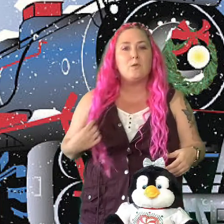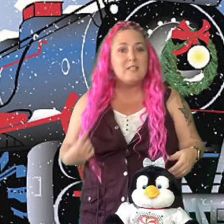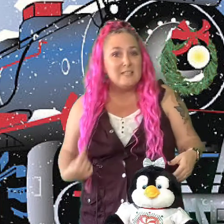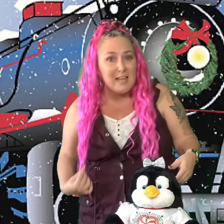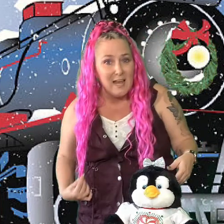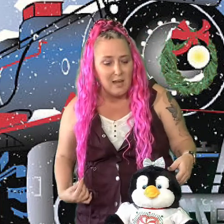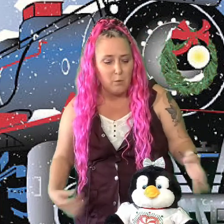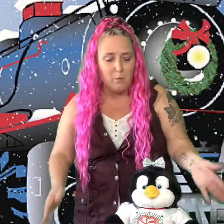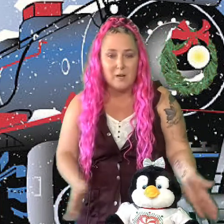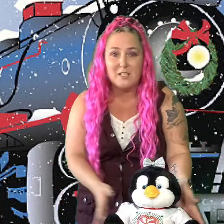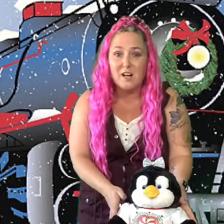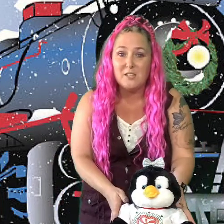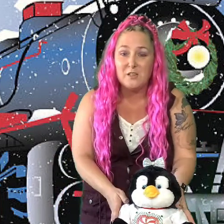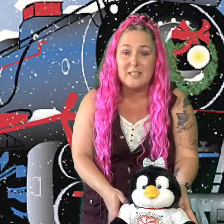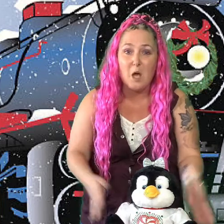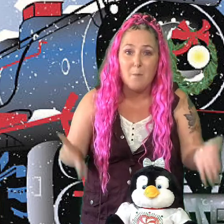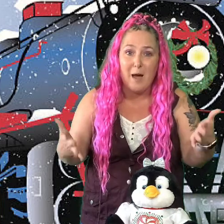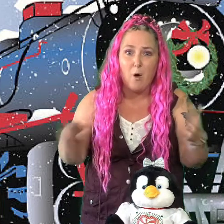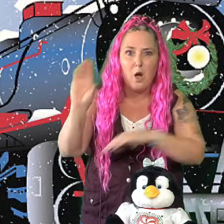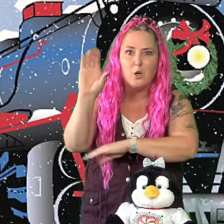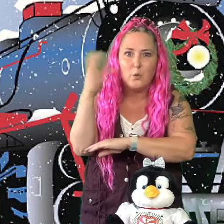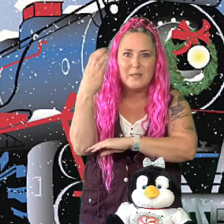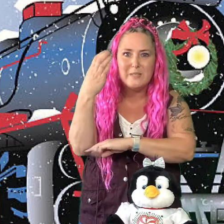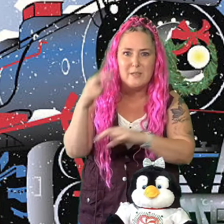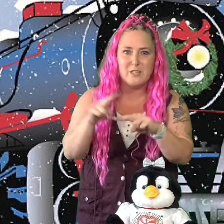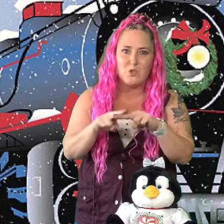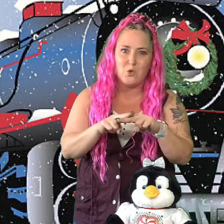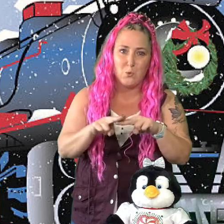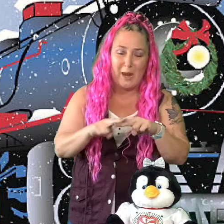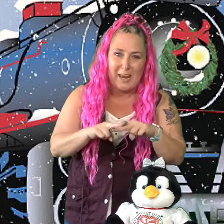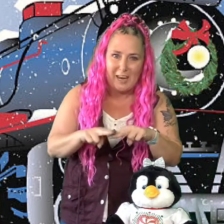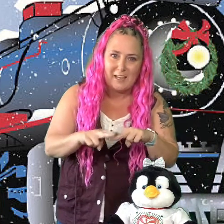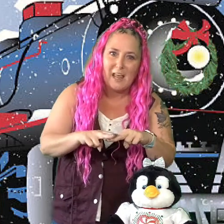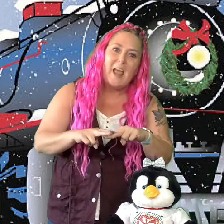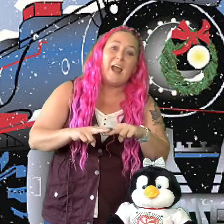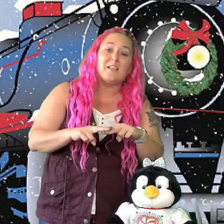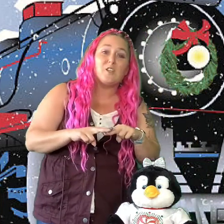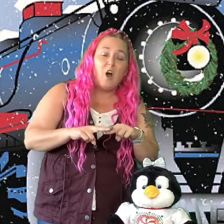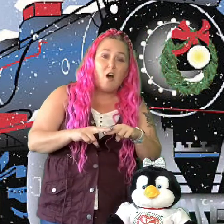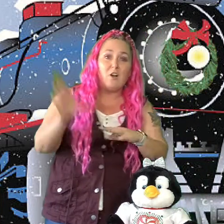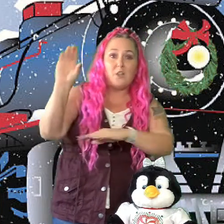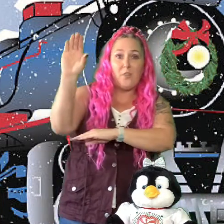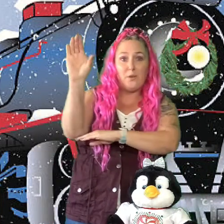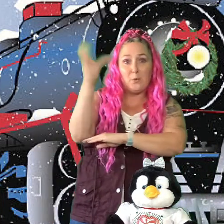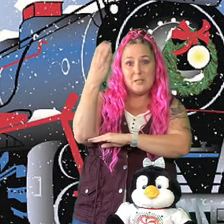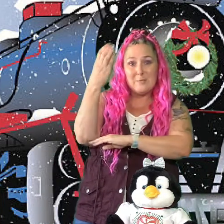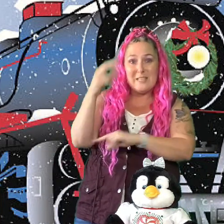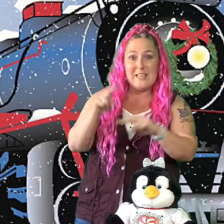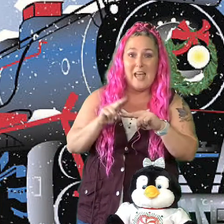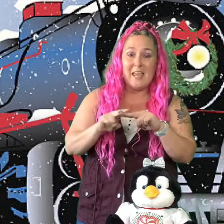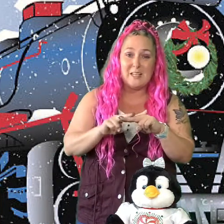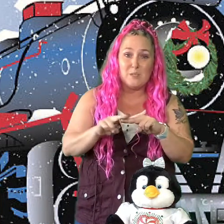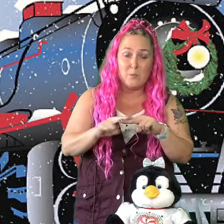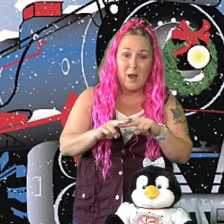today we wanted to talk to you guys about a Christmas train and it's called the Christmas Express